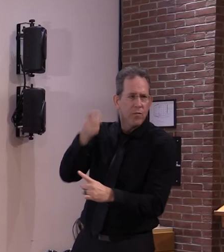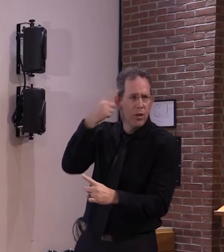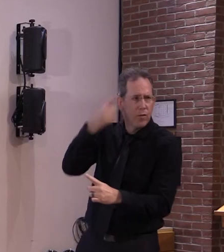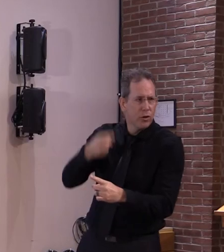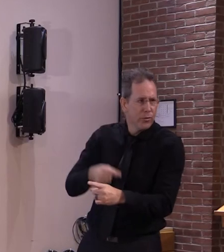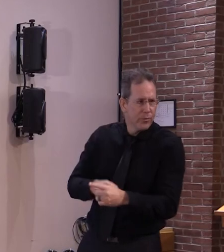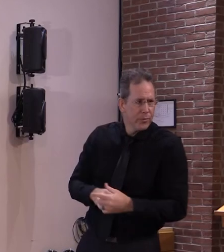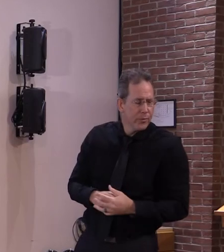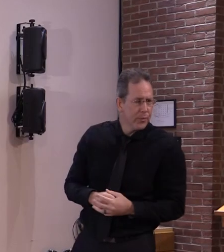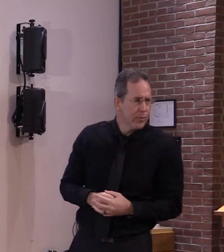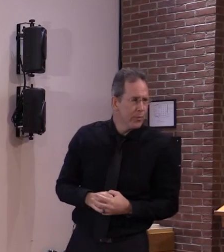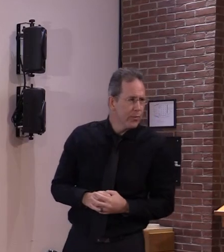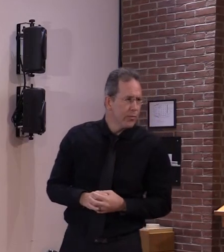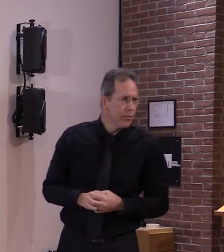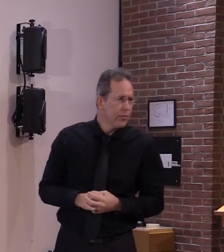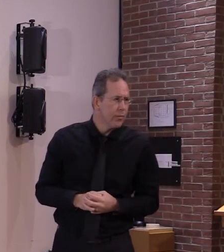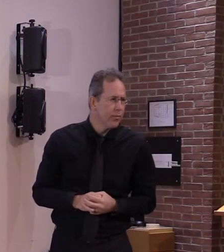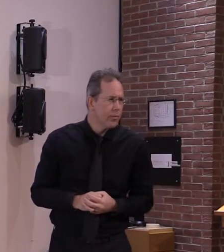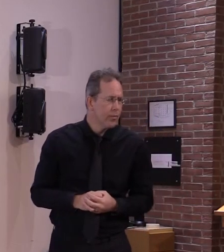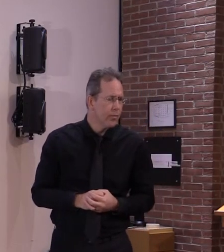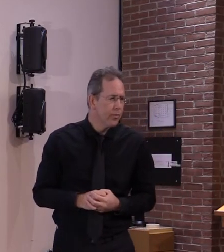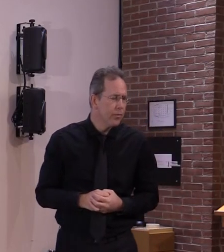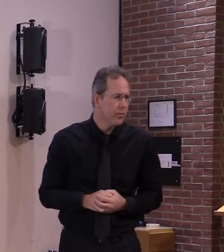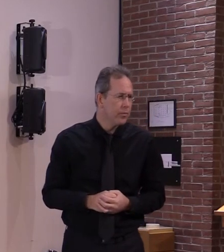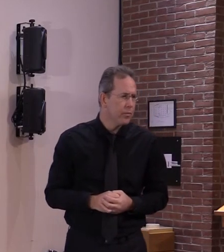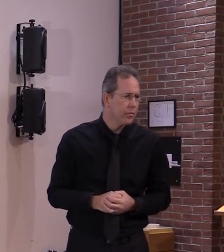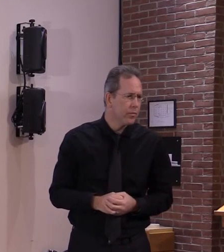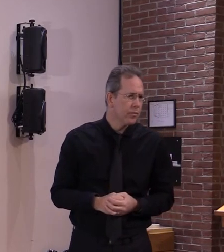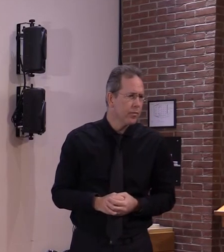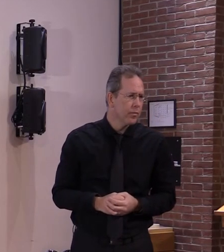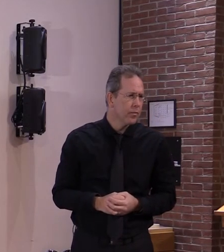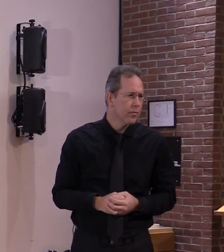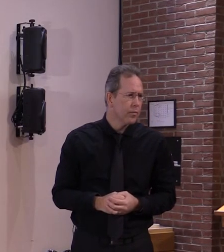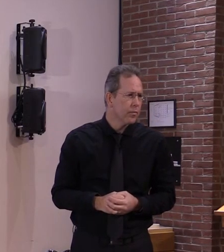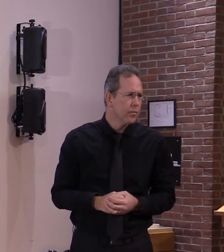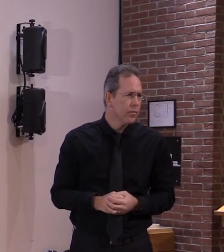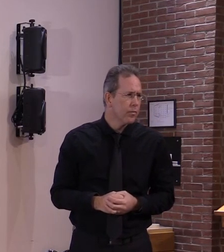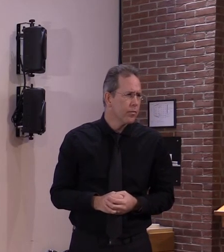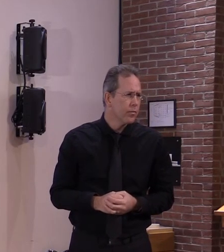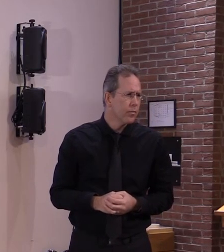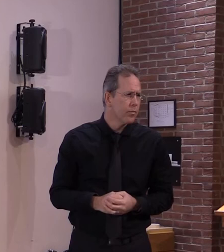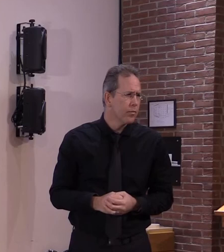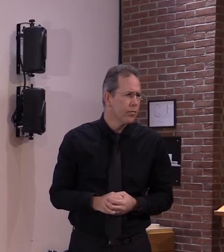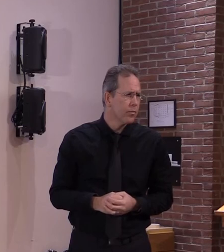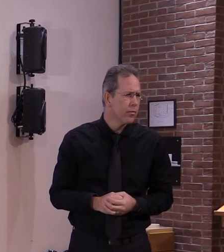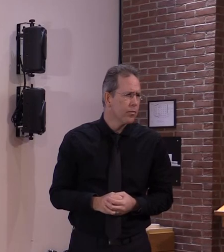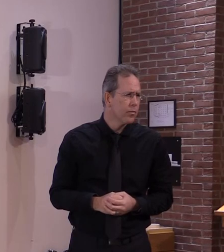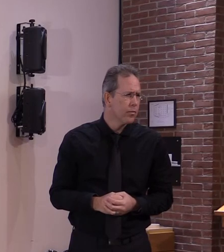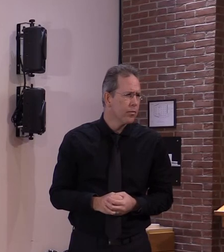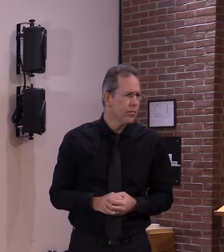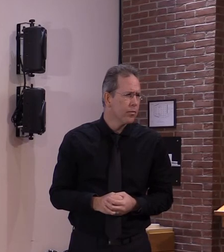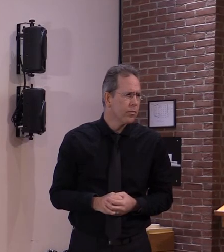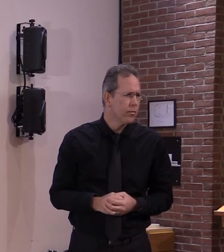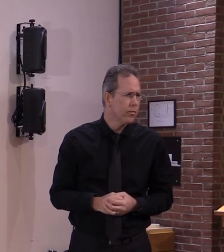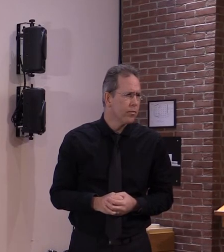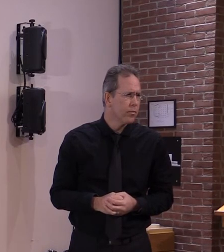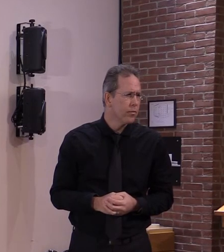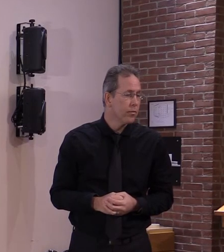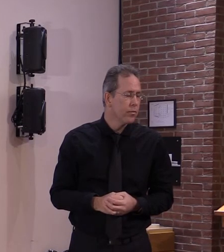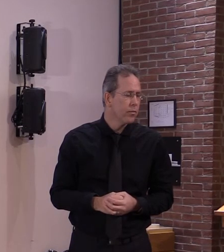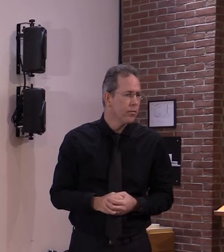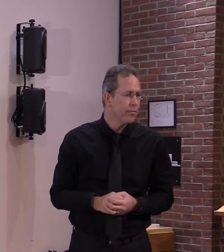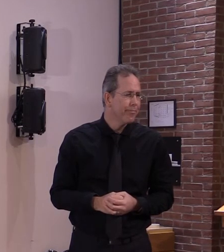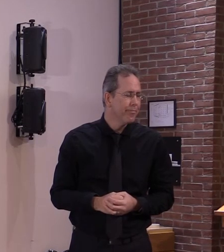given the given the the the ban on styrofoam and what would this uh vaccine